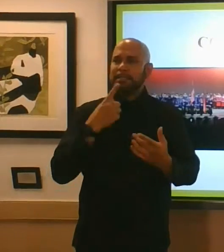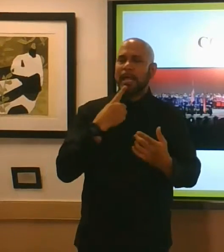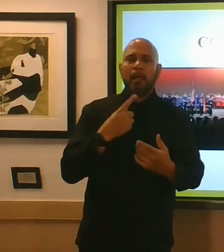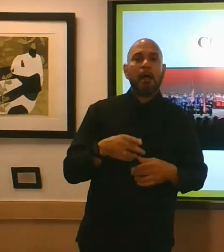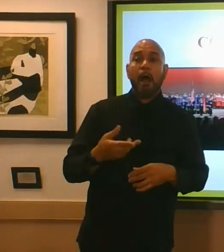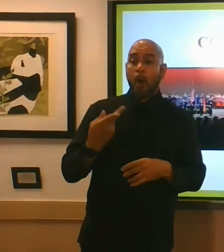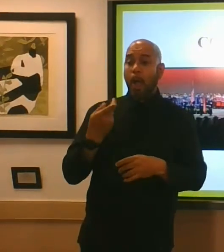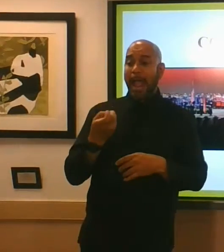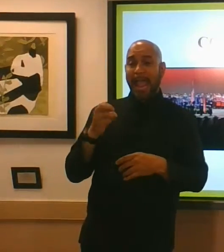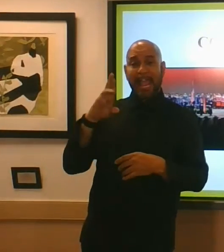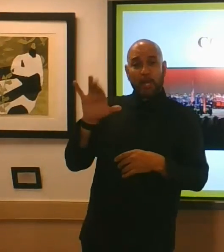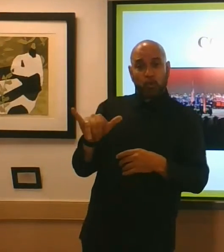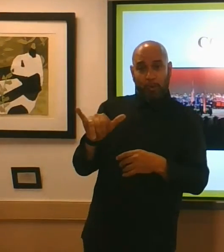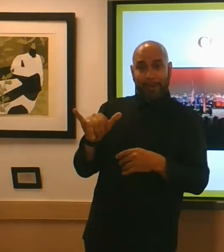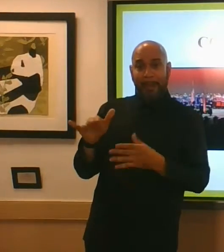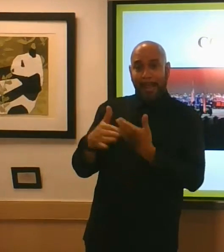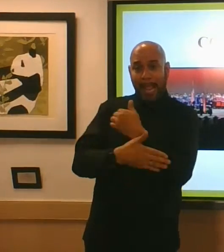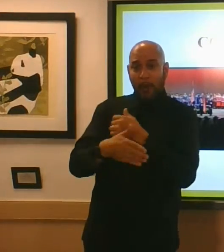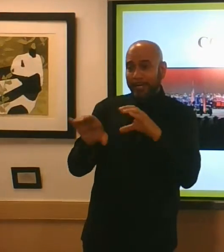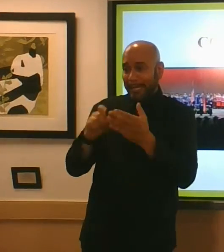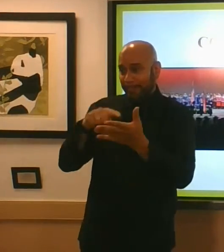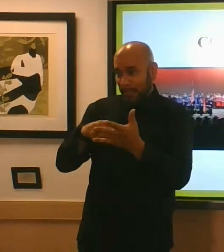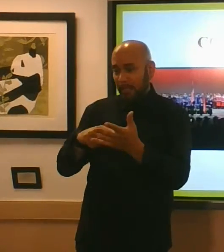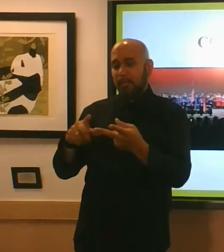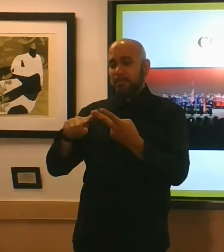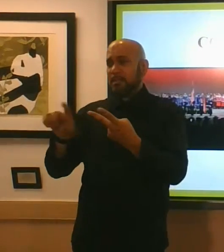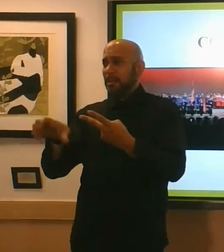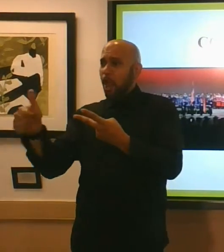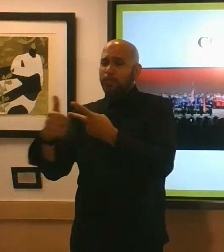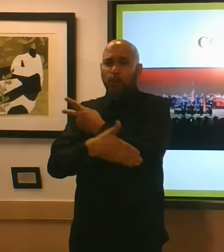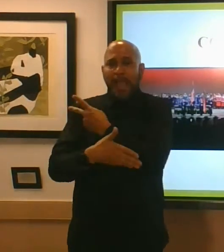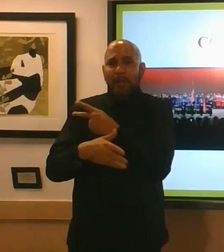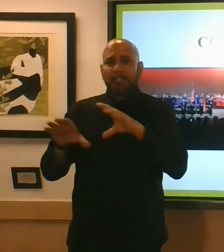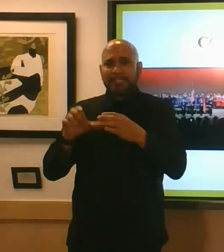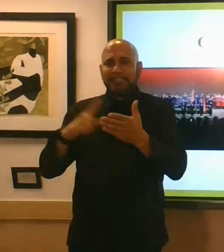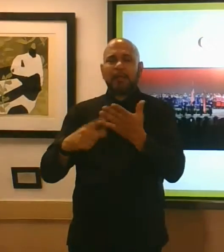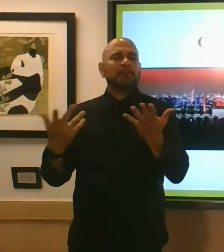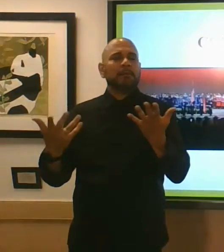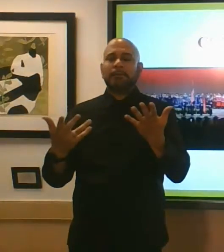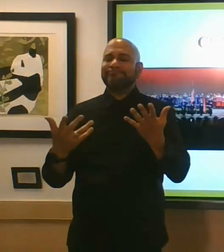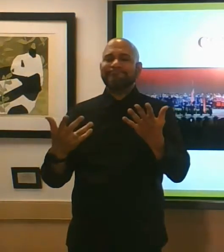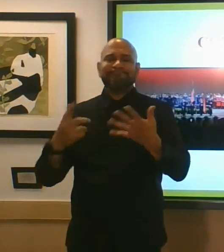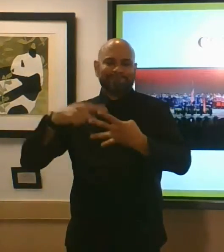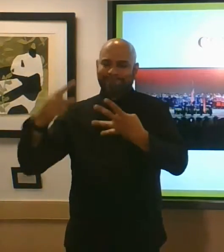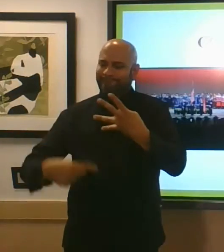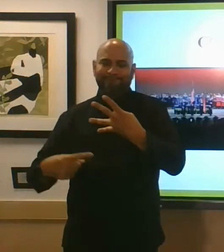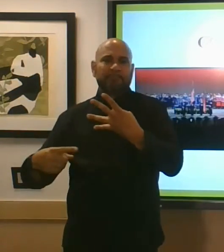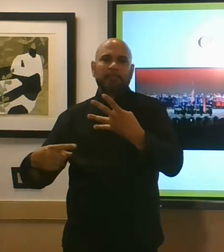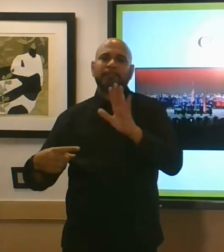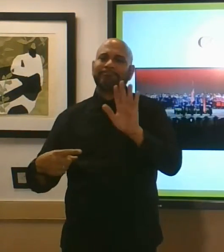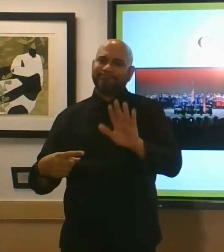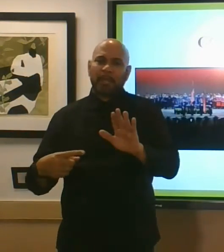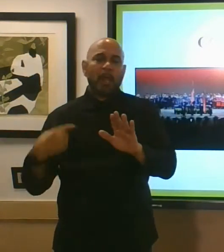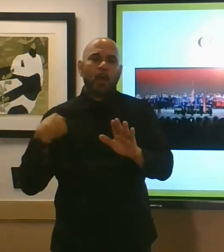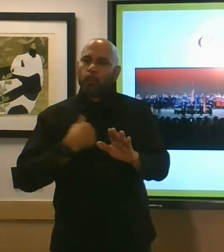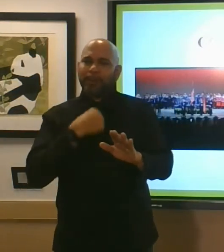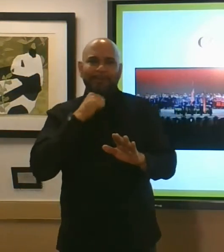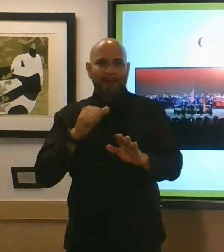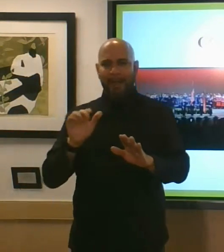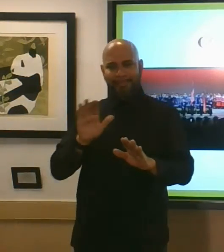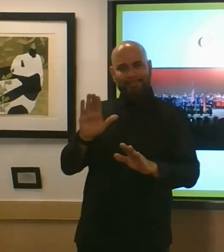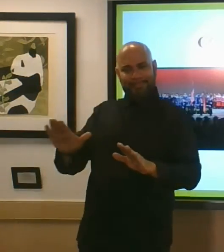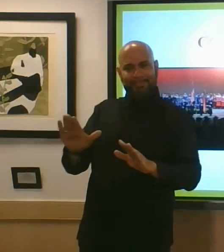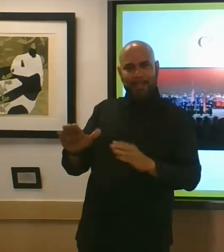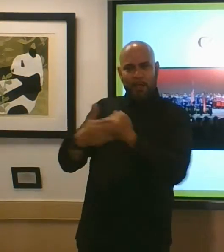that well we're not henry county there were uh many different circumstances and data we had to look at